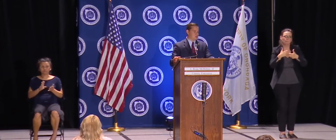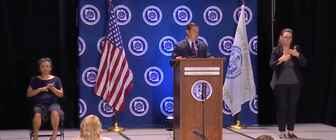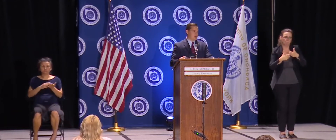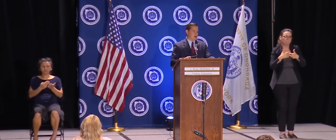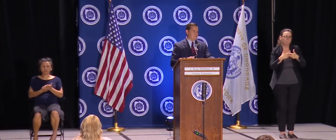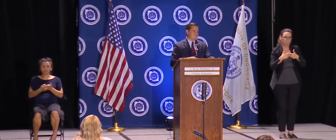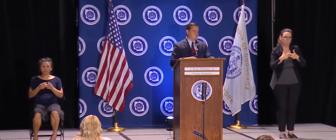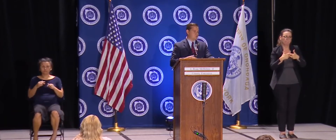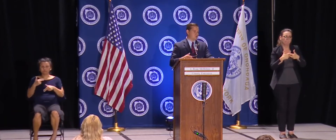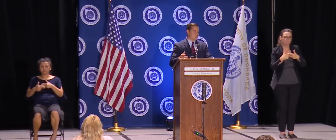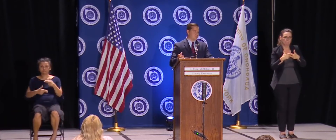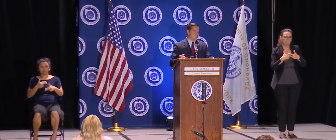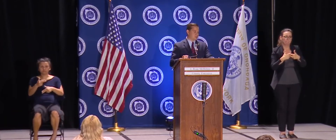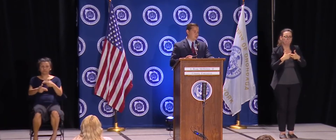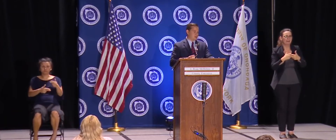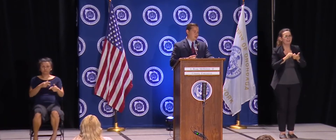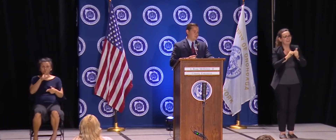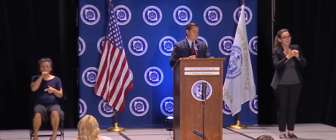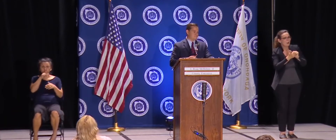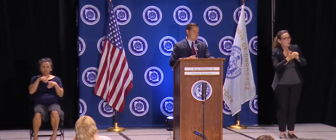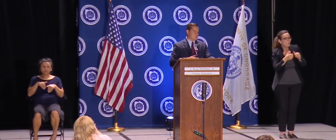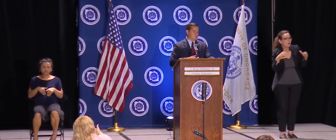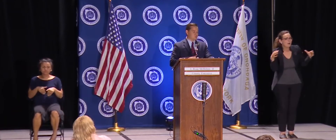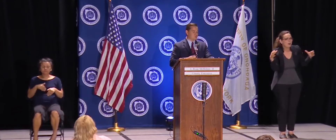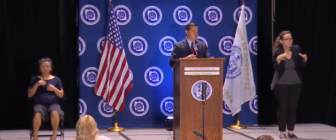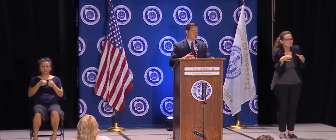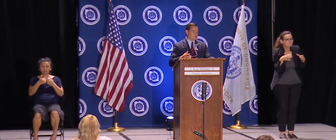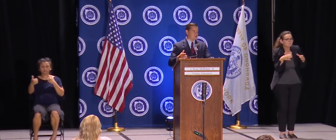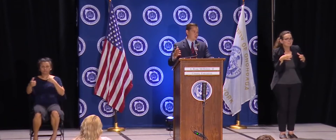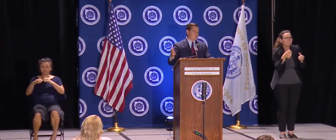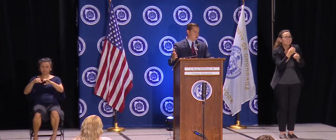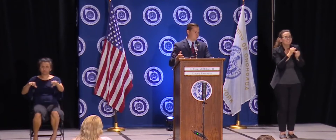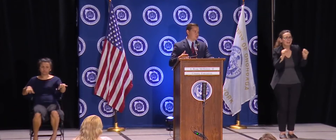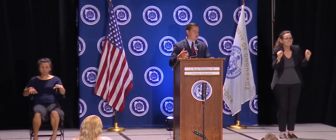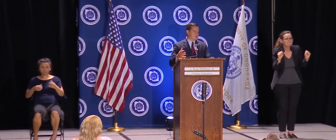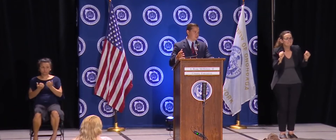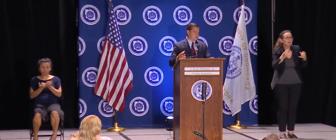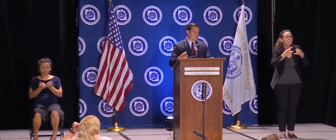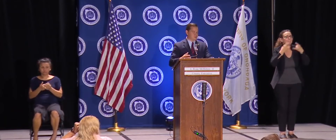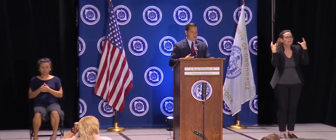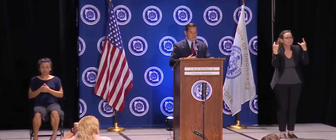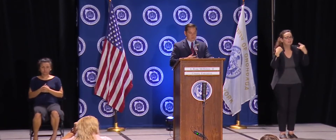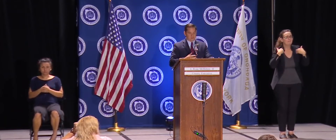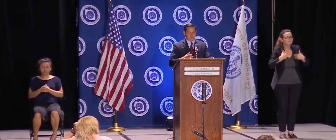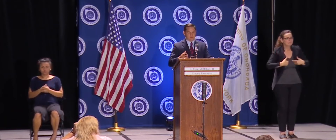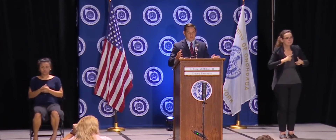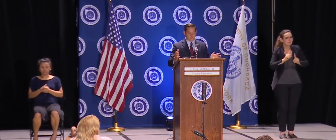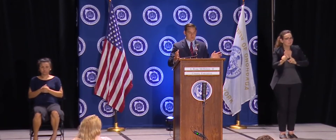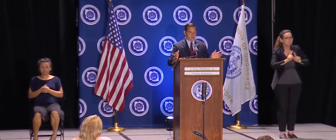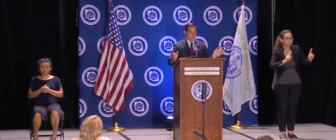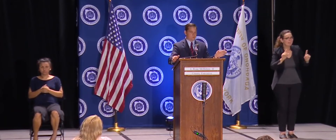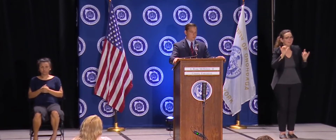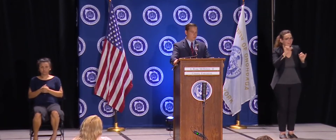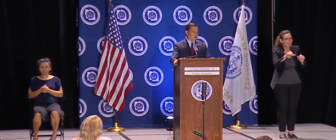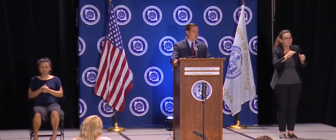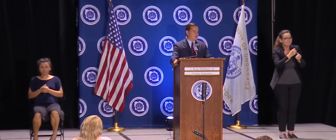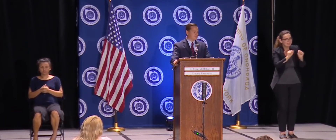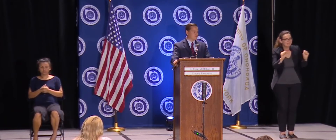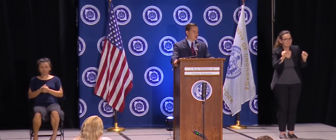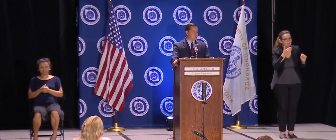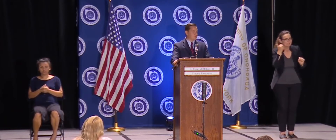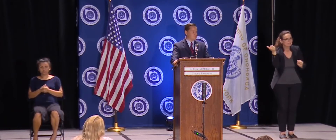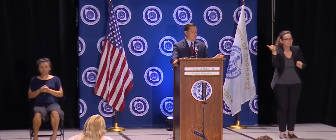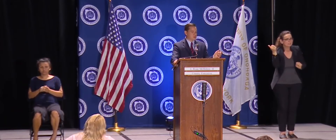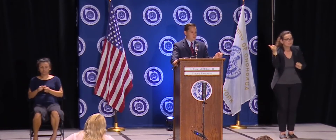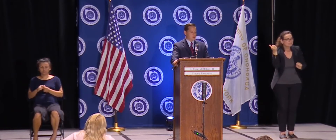to certainly do the smart things that work physically distance. If you're to be within you're going to be with each other, wear a